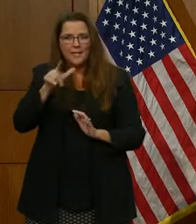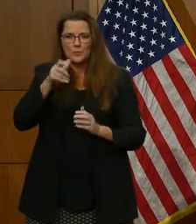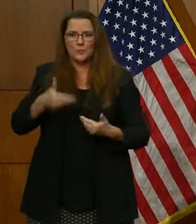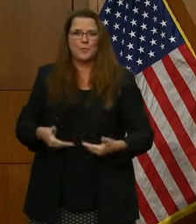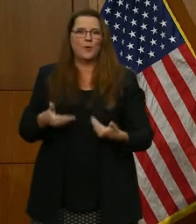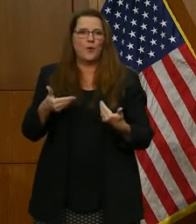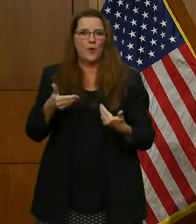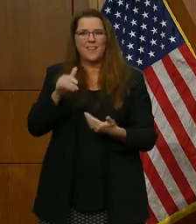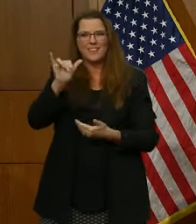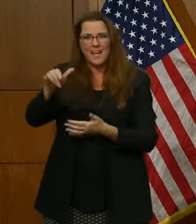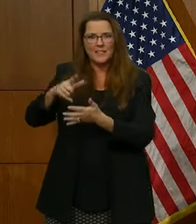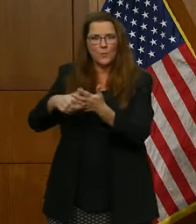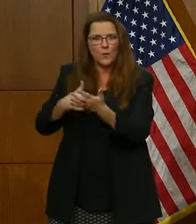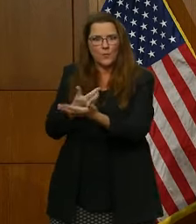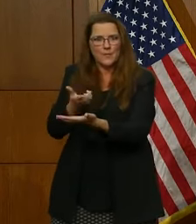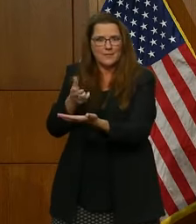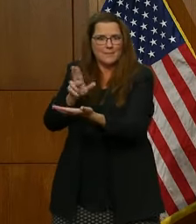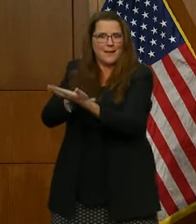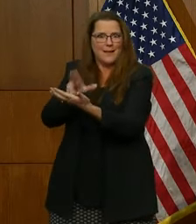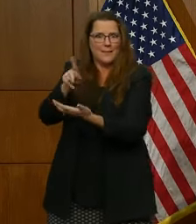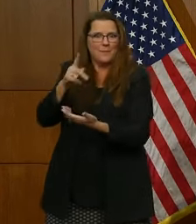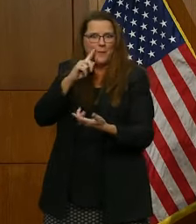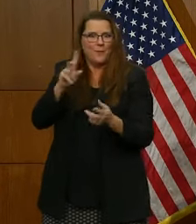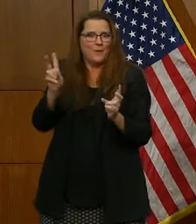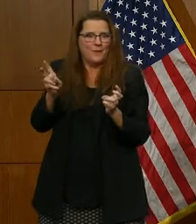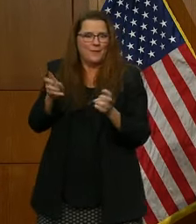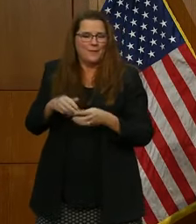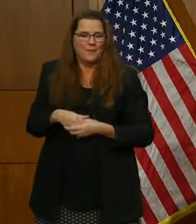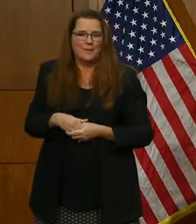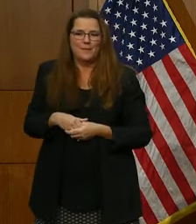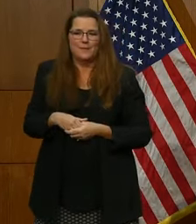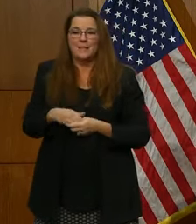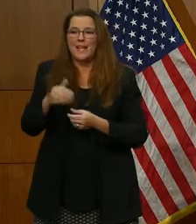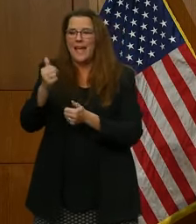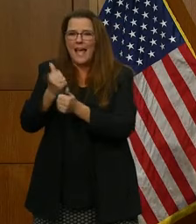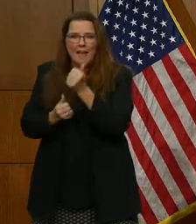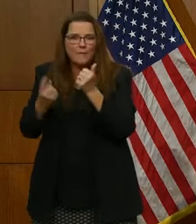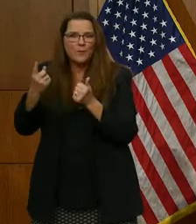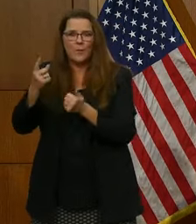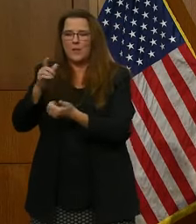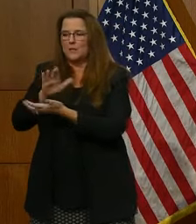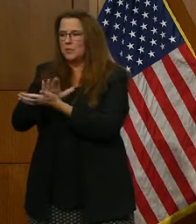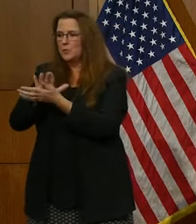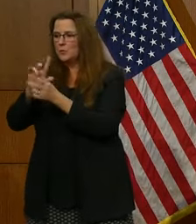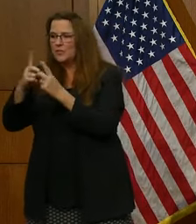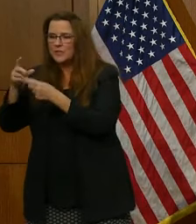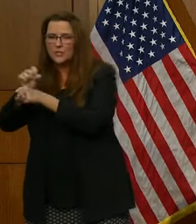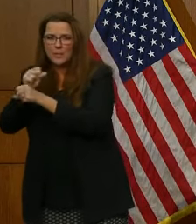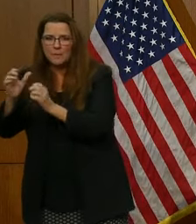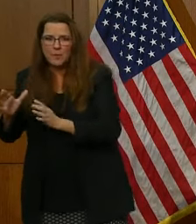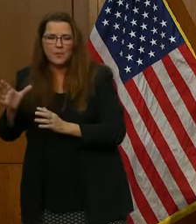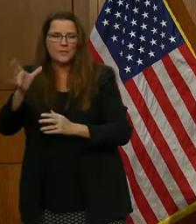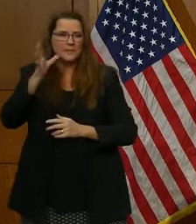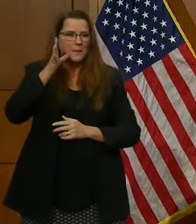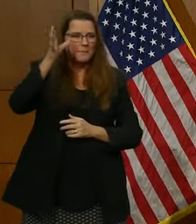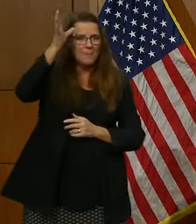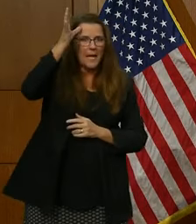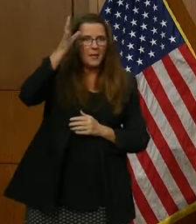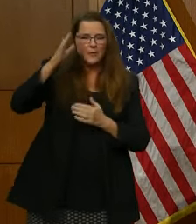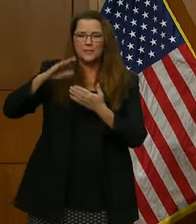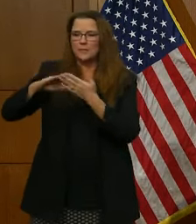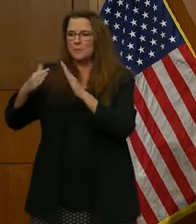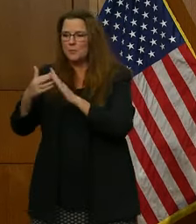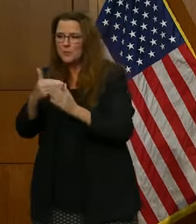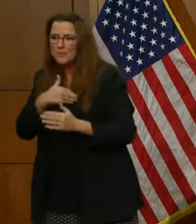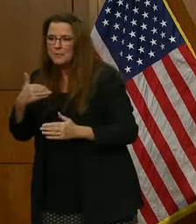That is literally what we signed up for. Everyone, school division employees, parents, and community members and state